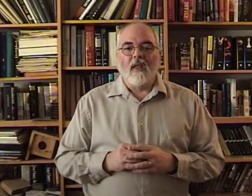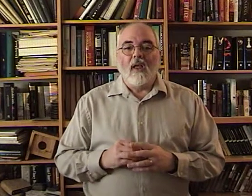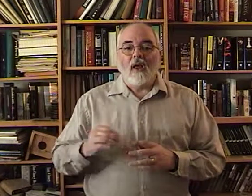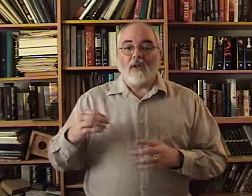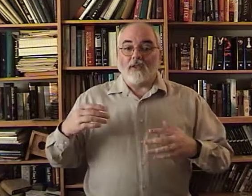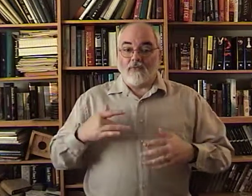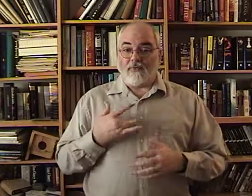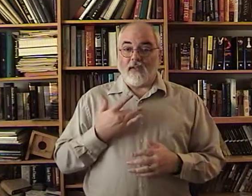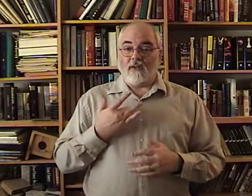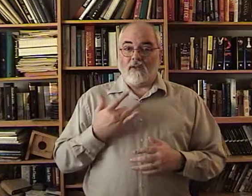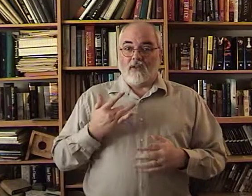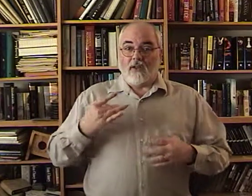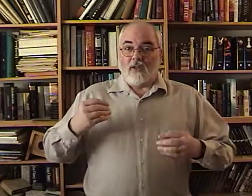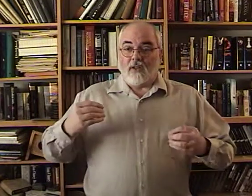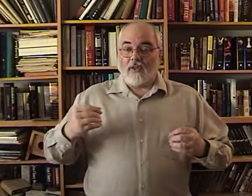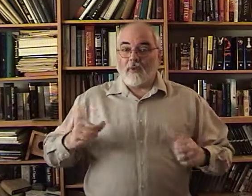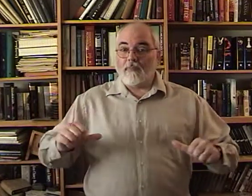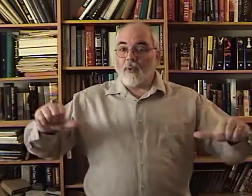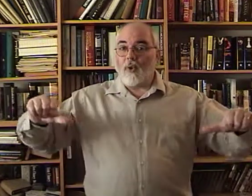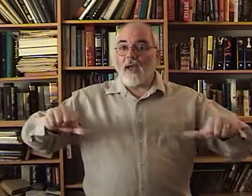Okay. So feel. The pride.